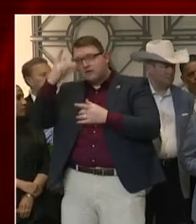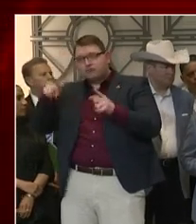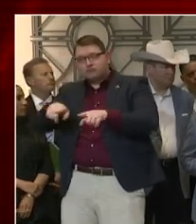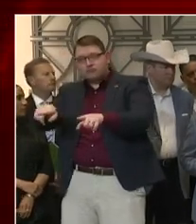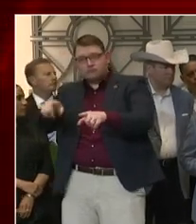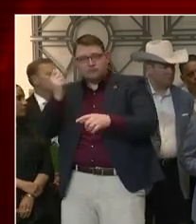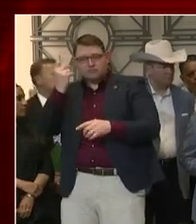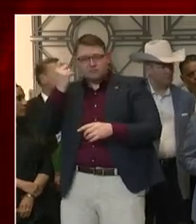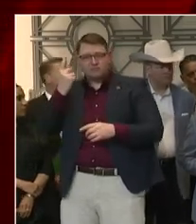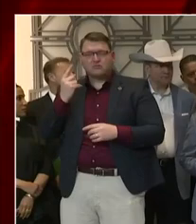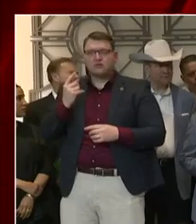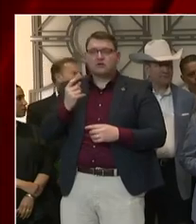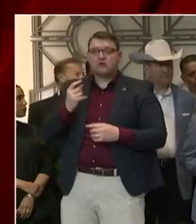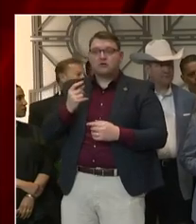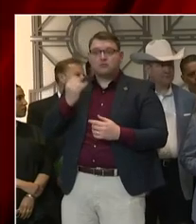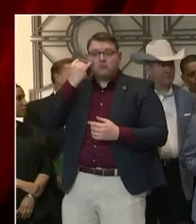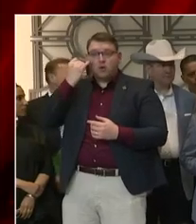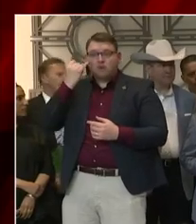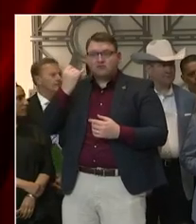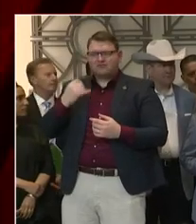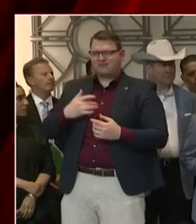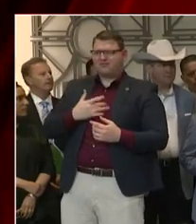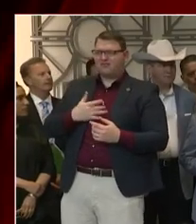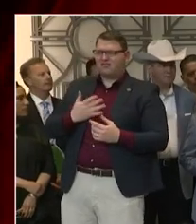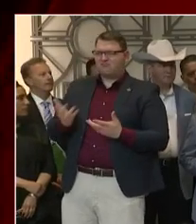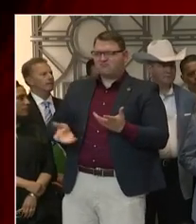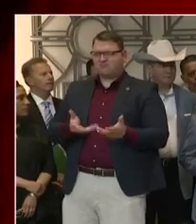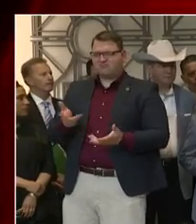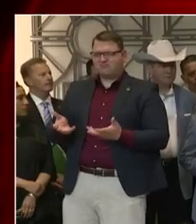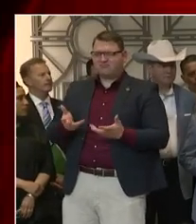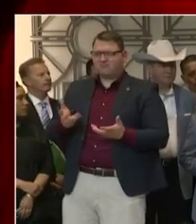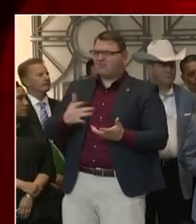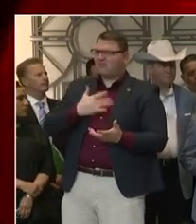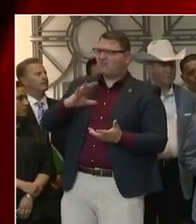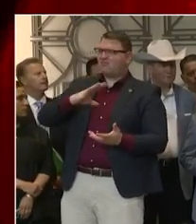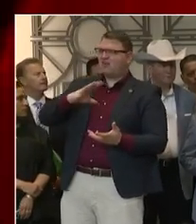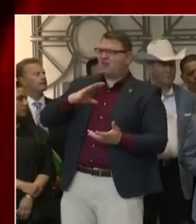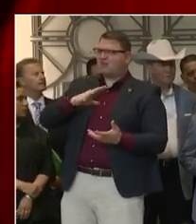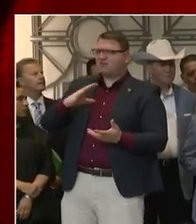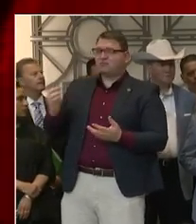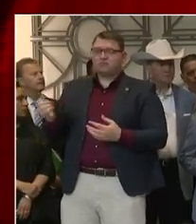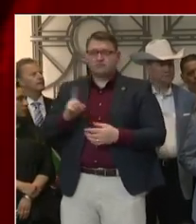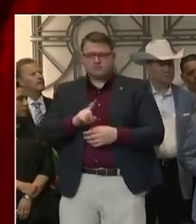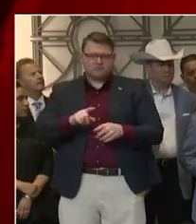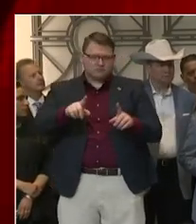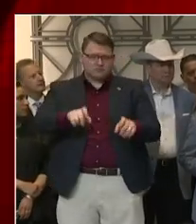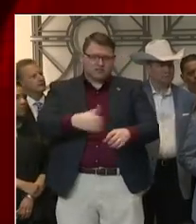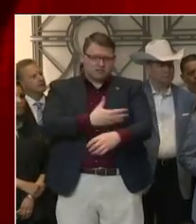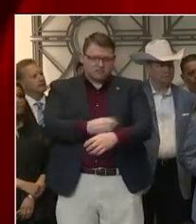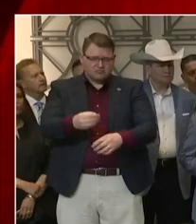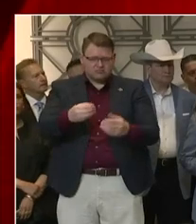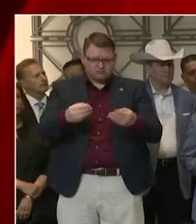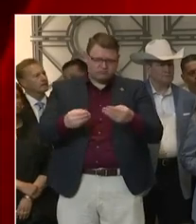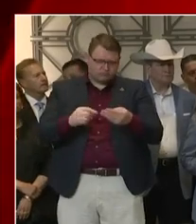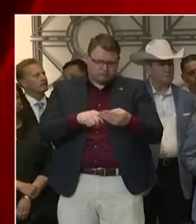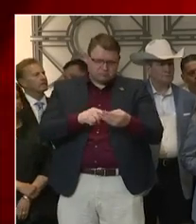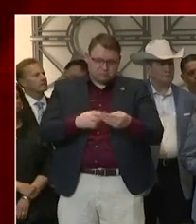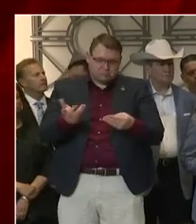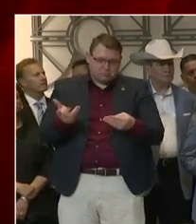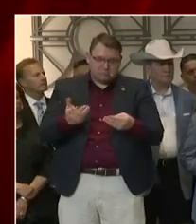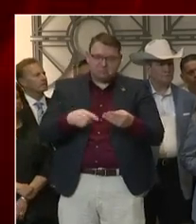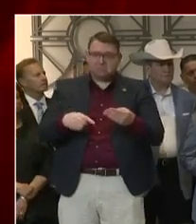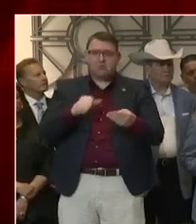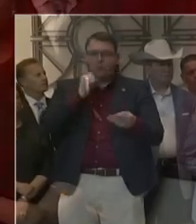in you, if you're feeling well and we test you, that test is likely going to come back negative. So all that we've done at that point is wasted a test.